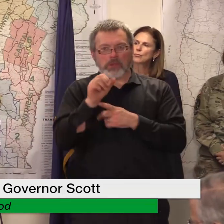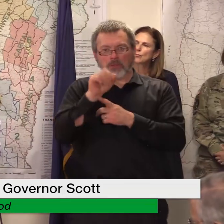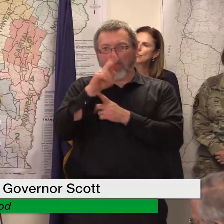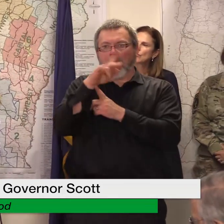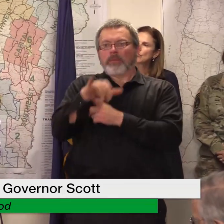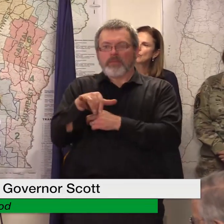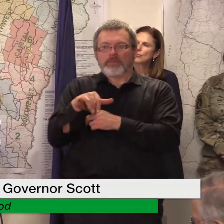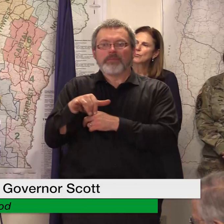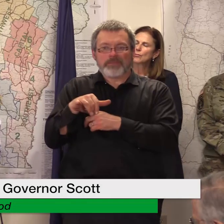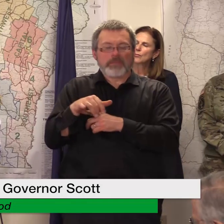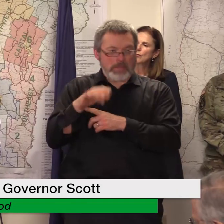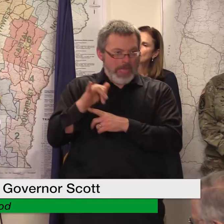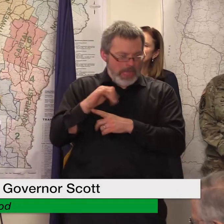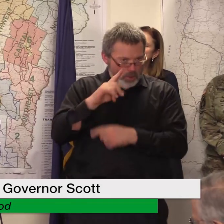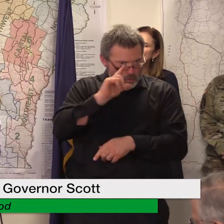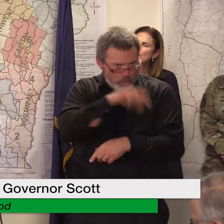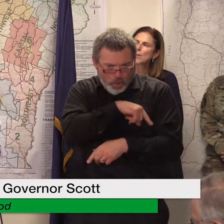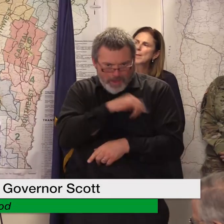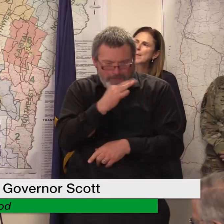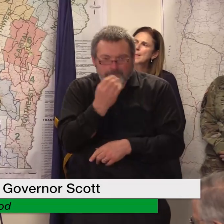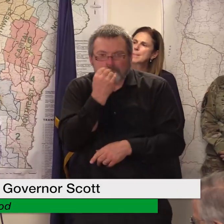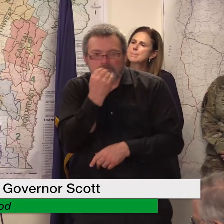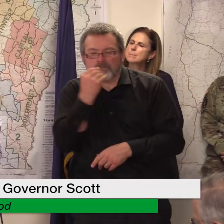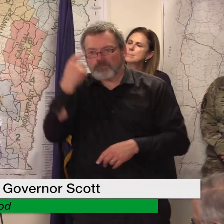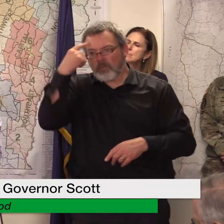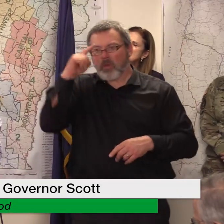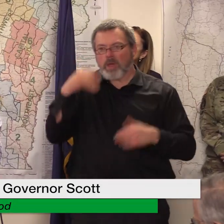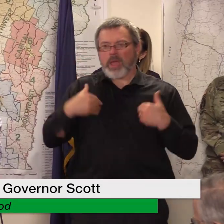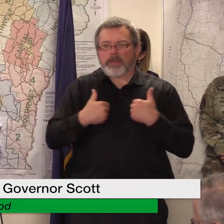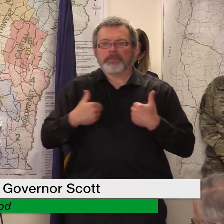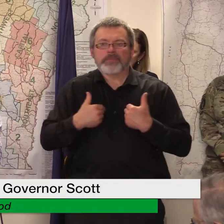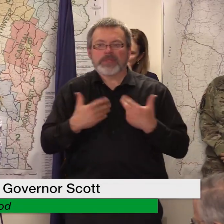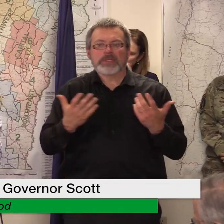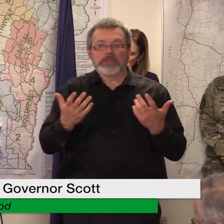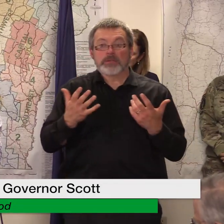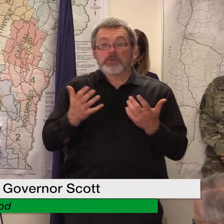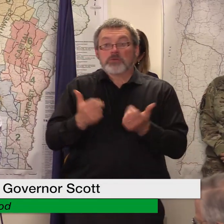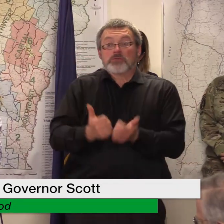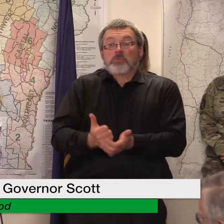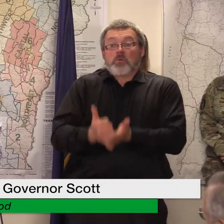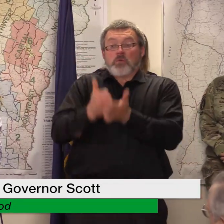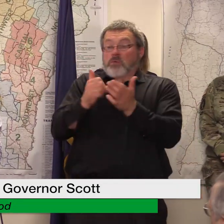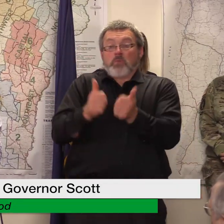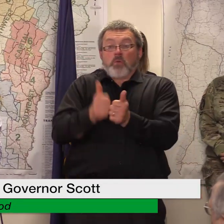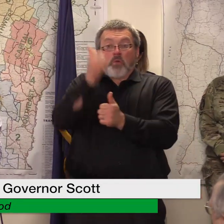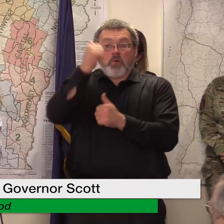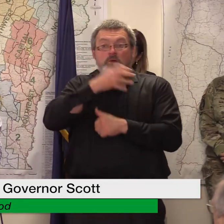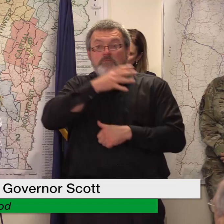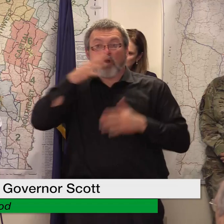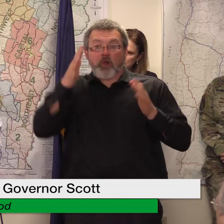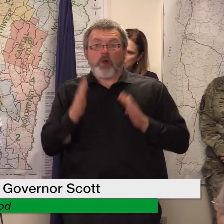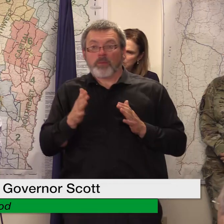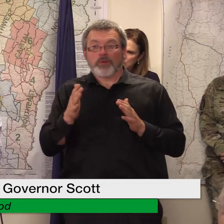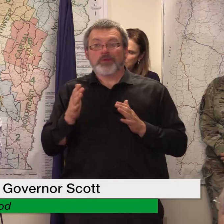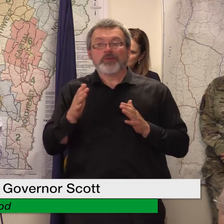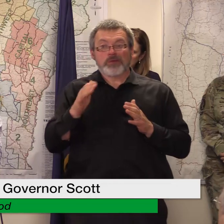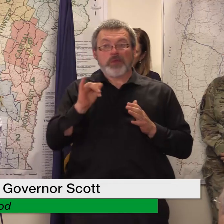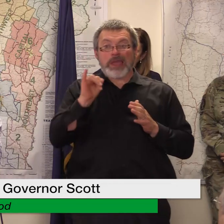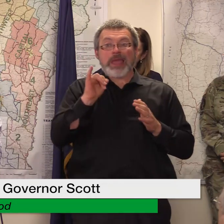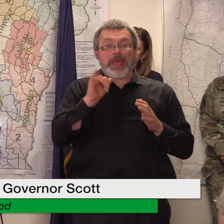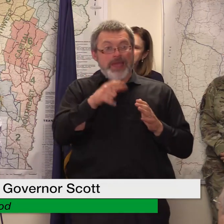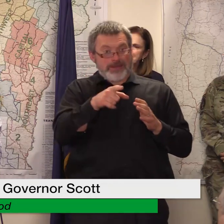um you're correct that um you know most farmers are able to get maybe one crop off the field if it's hay